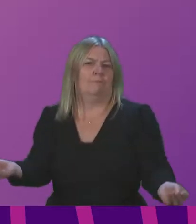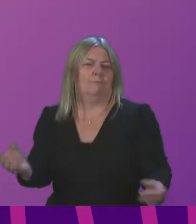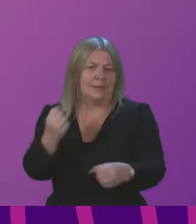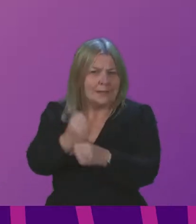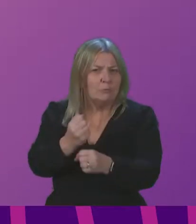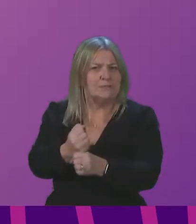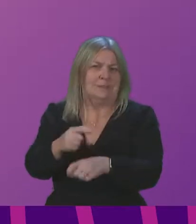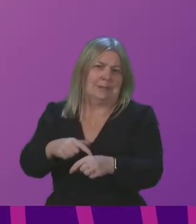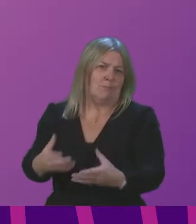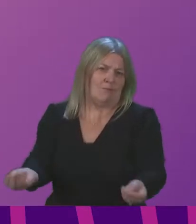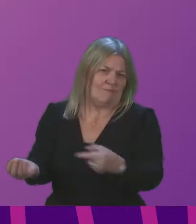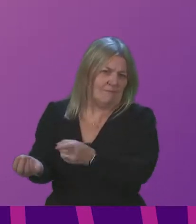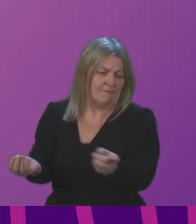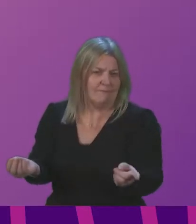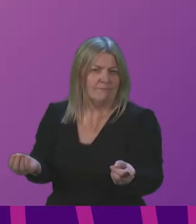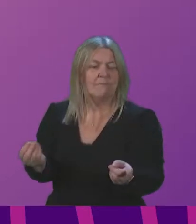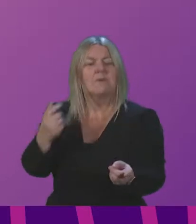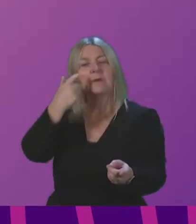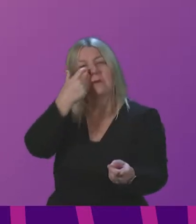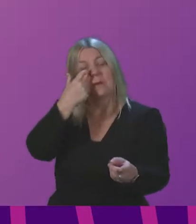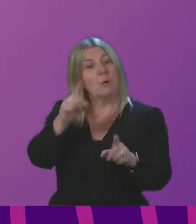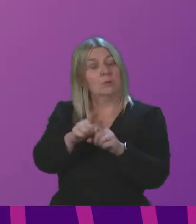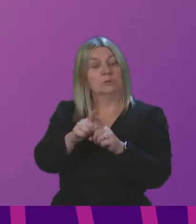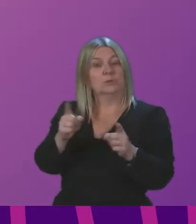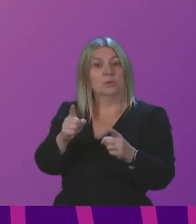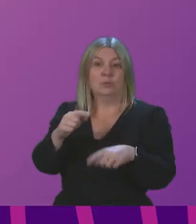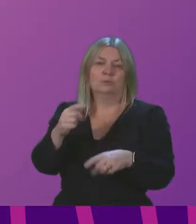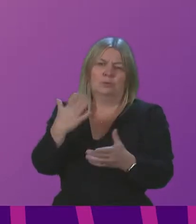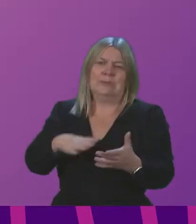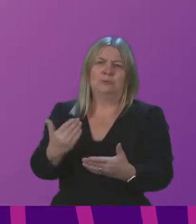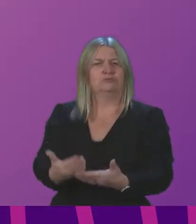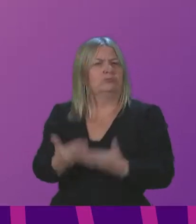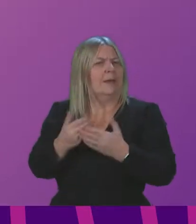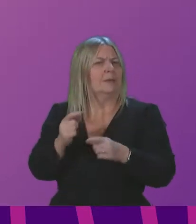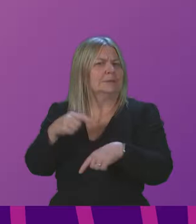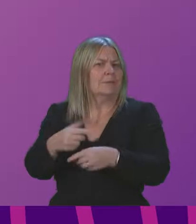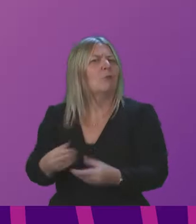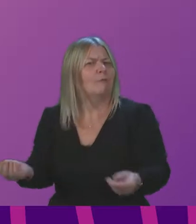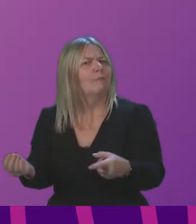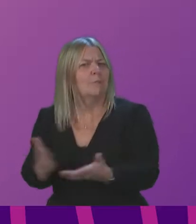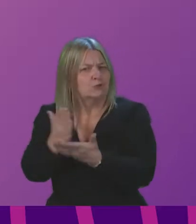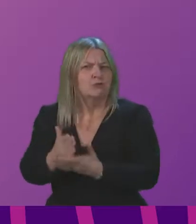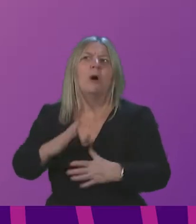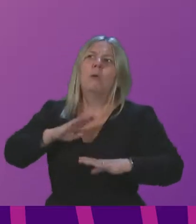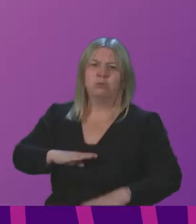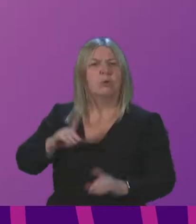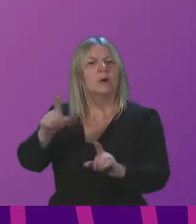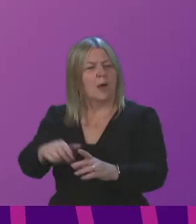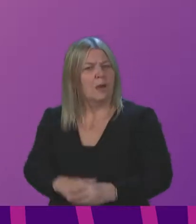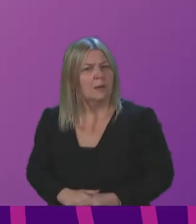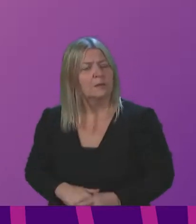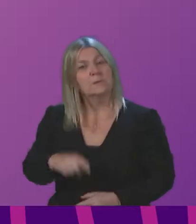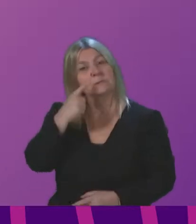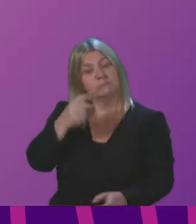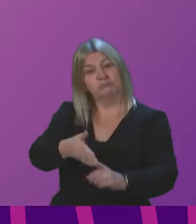new protections around precious time off. Presiding officer, what has been discovered in Southern